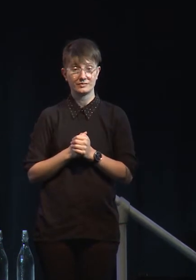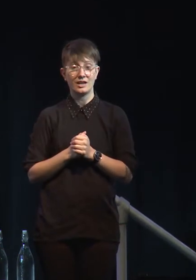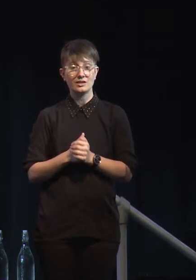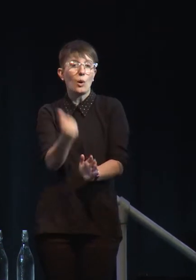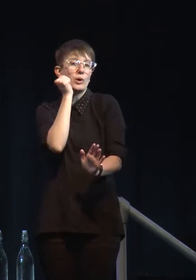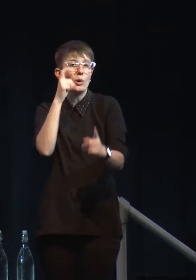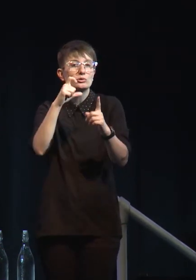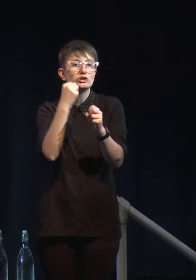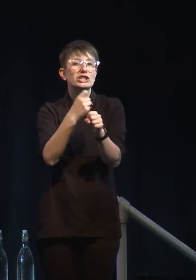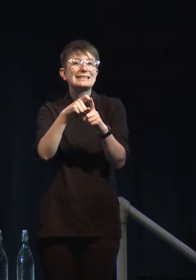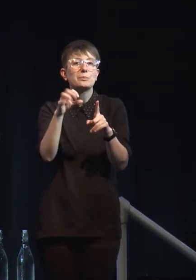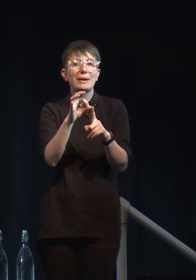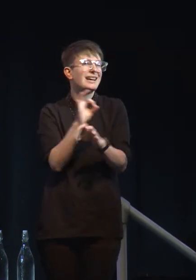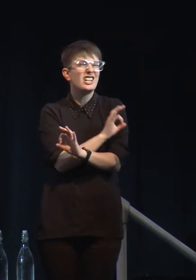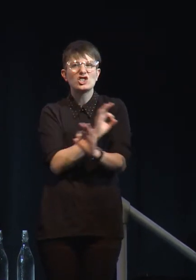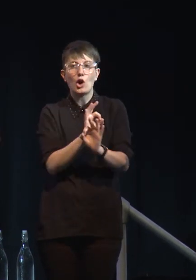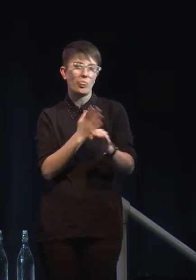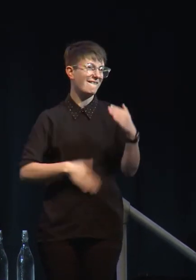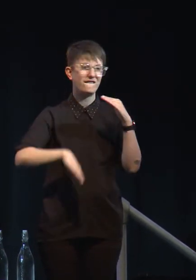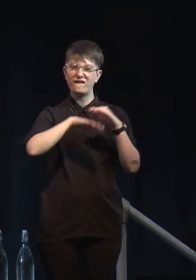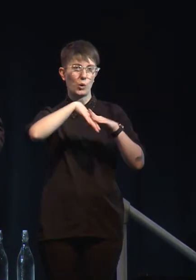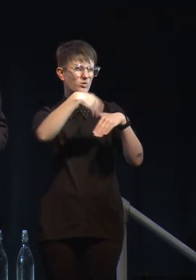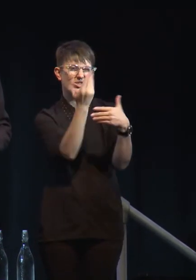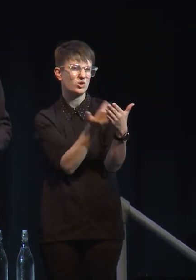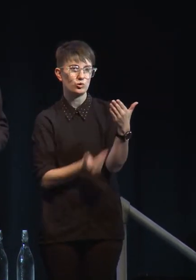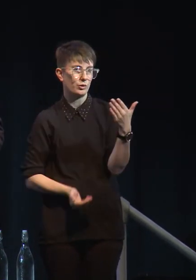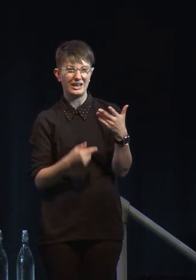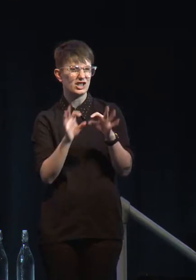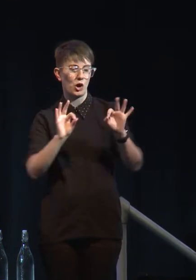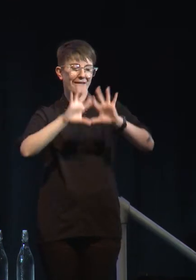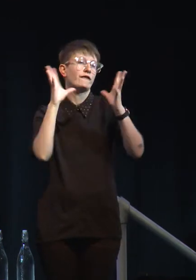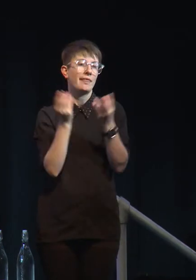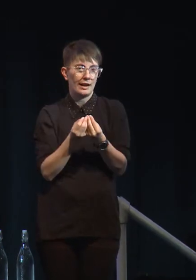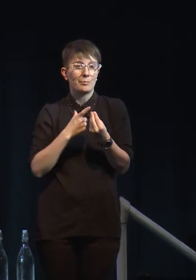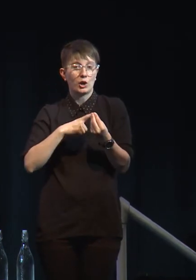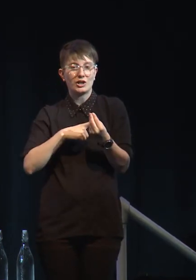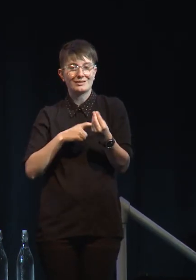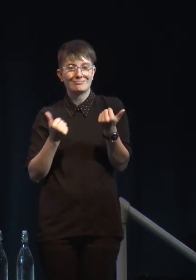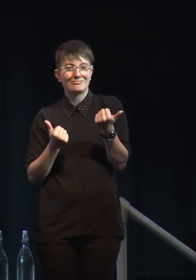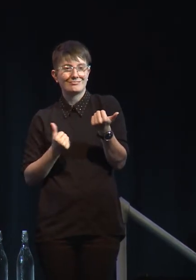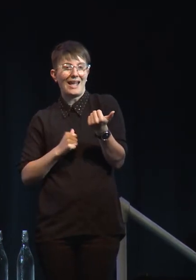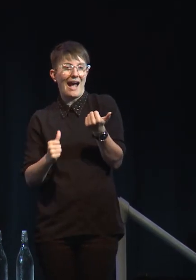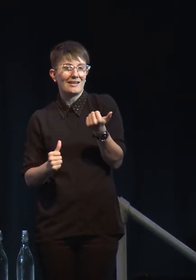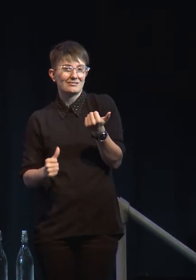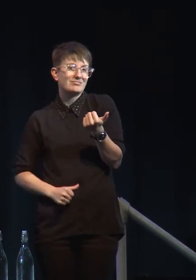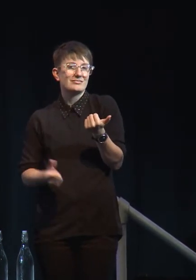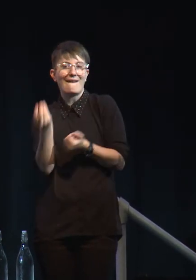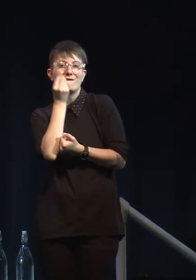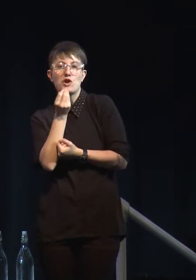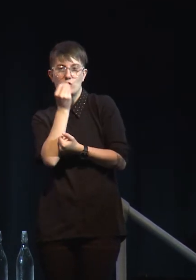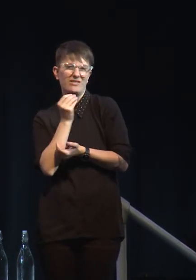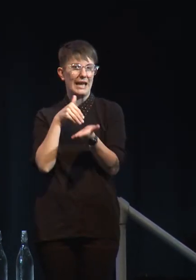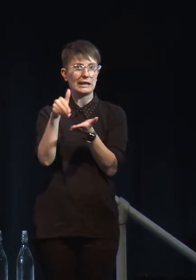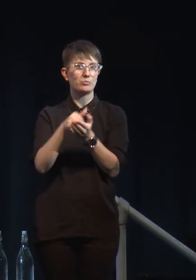story because it's, you know, ag and food are 37% of exports. So that has to be factored in.